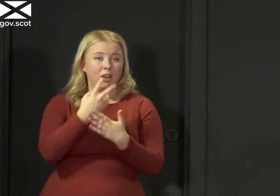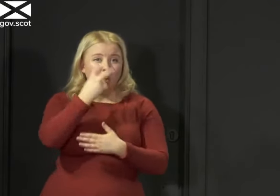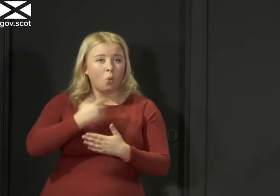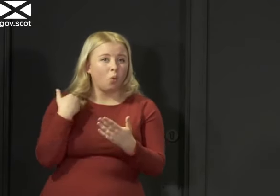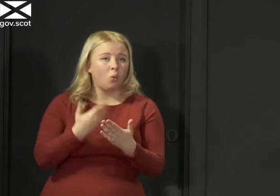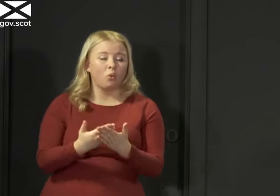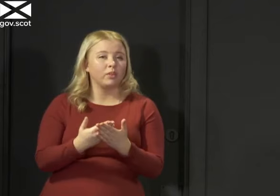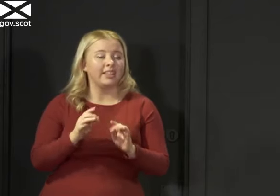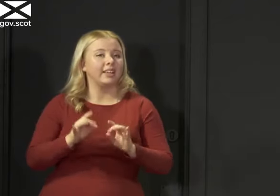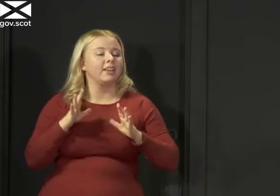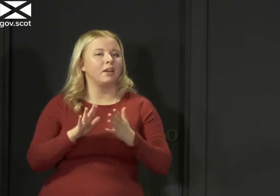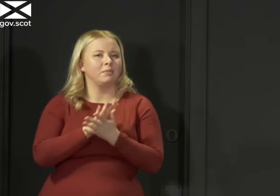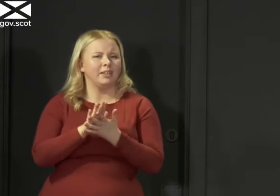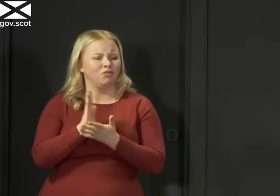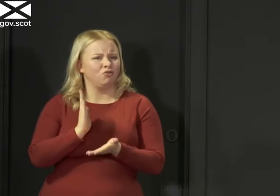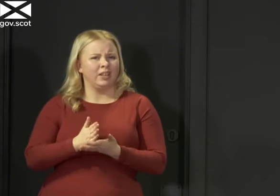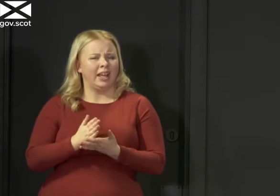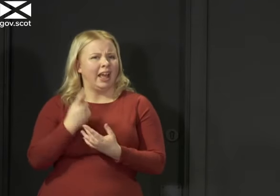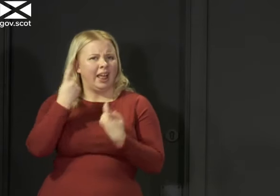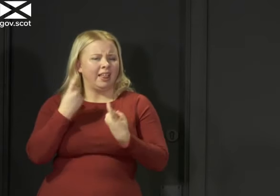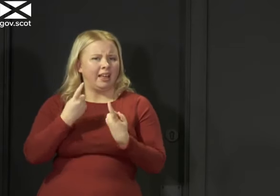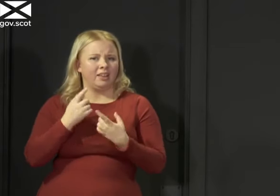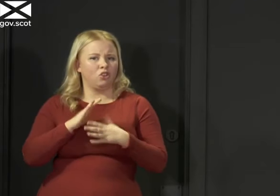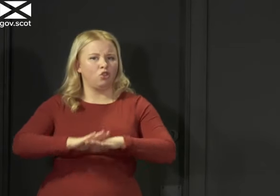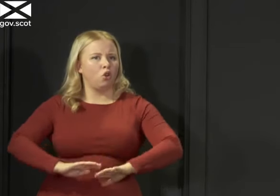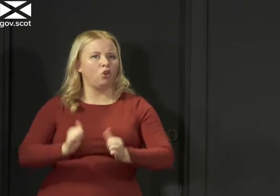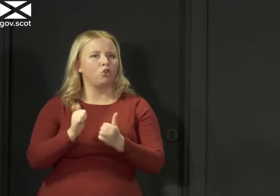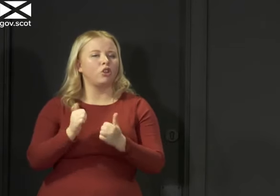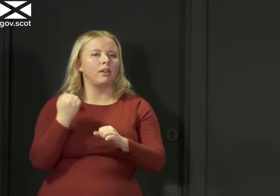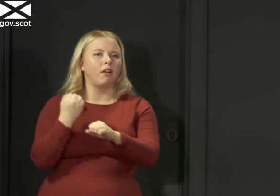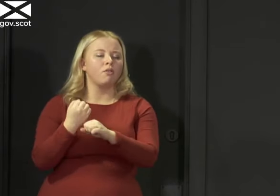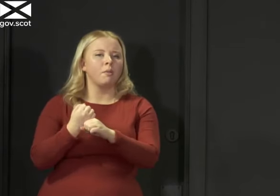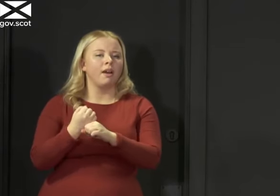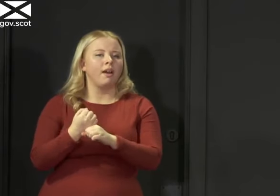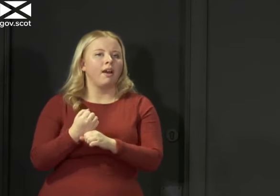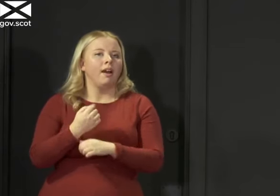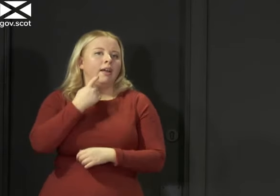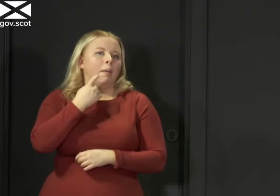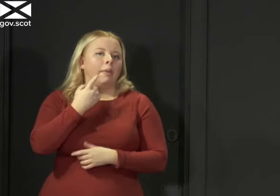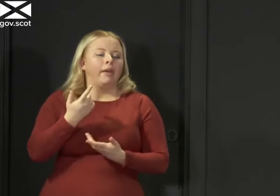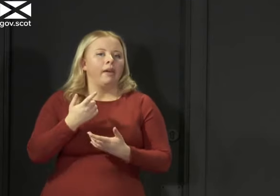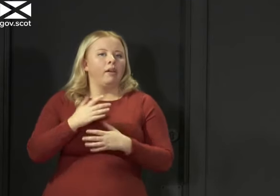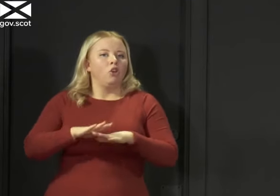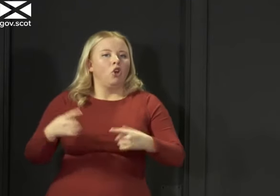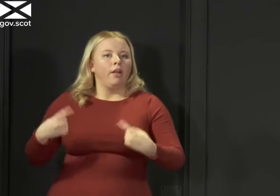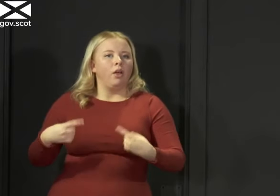be, I think, a really irresponsible government that simply for the sake of not allowing the media or the